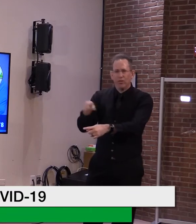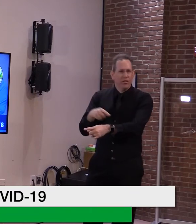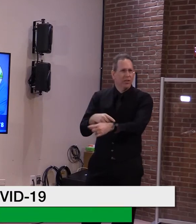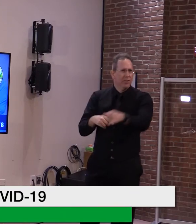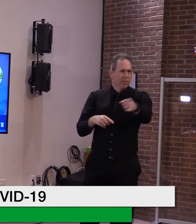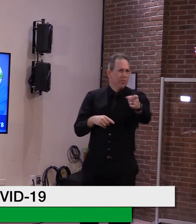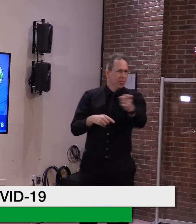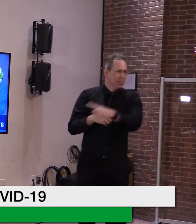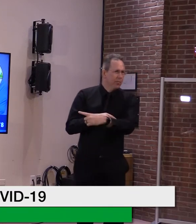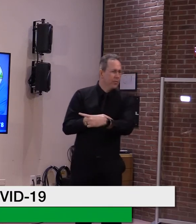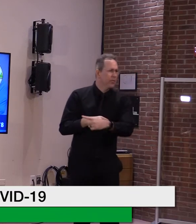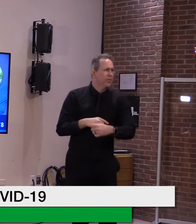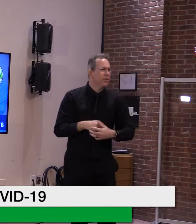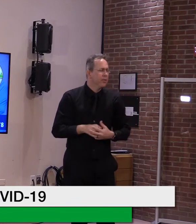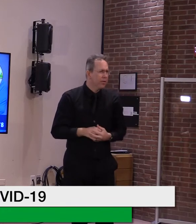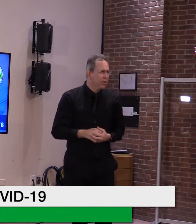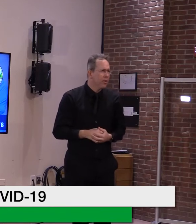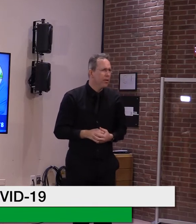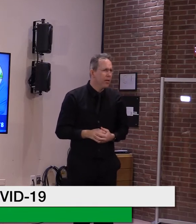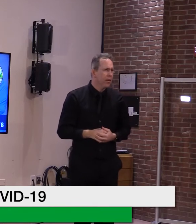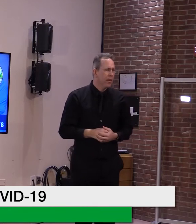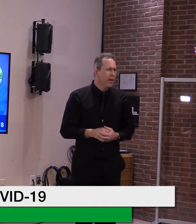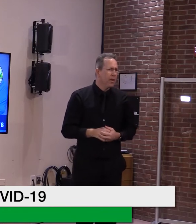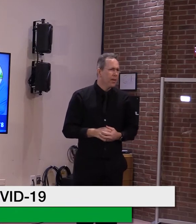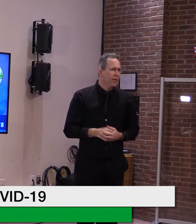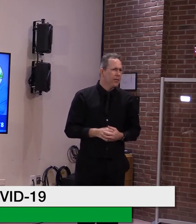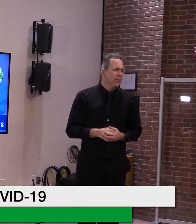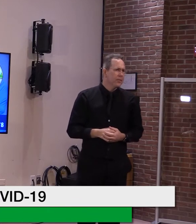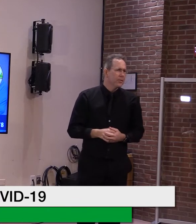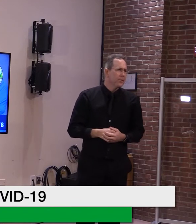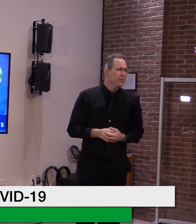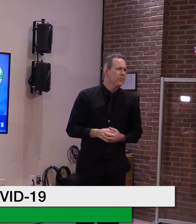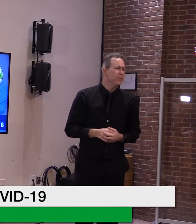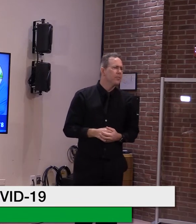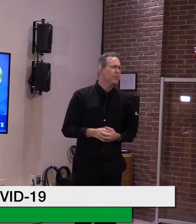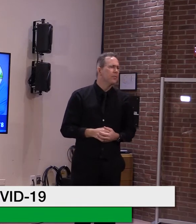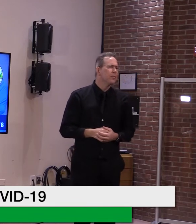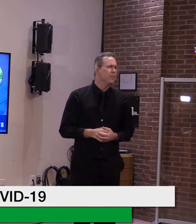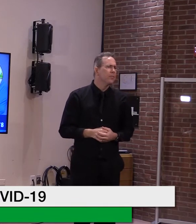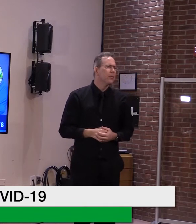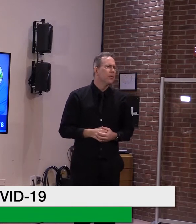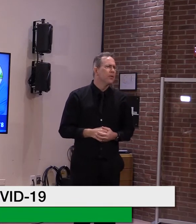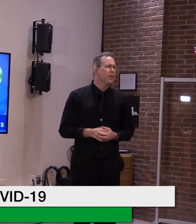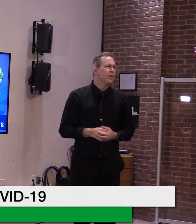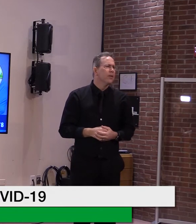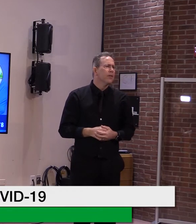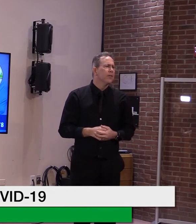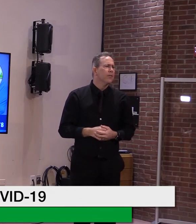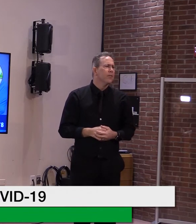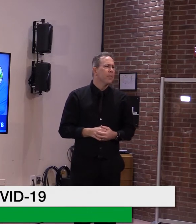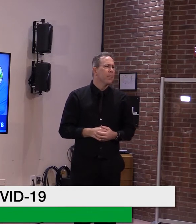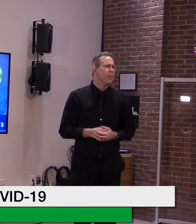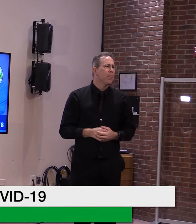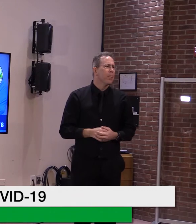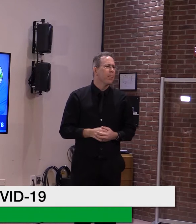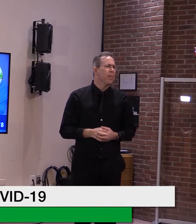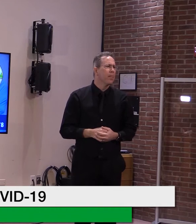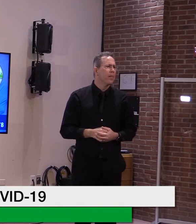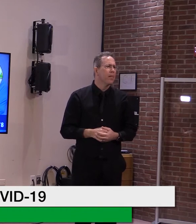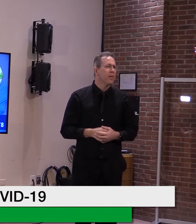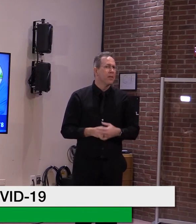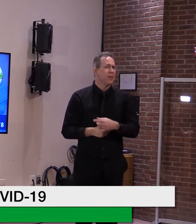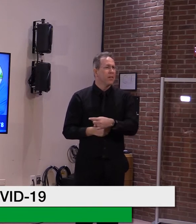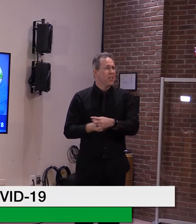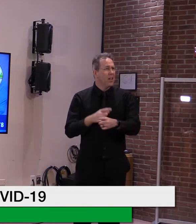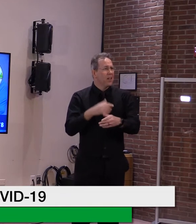In signing up for the, or the lack of the pace that you thought you might get, is it possible that this is pointing towards maybe